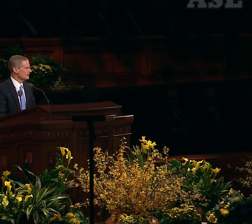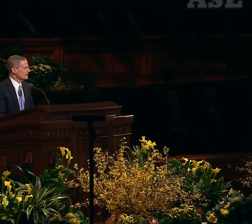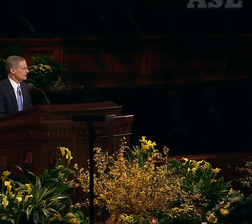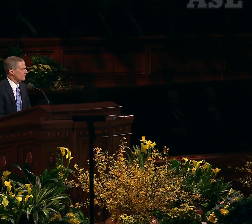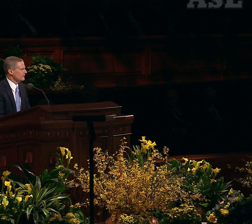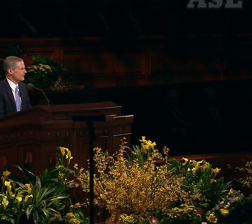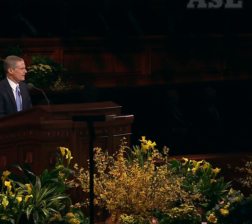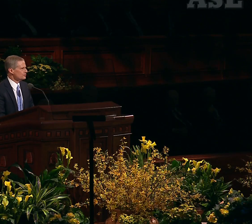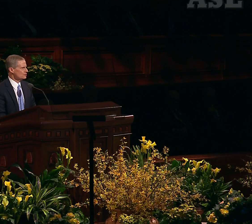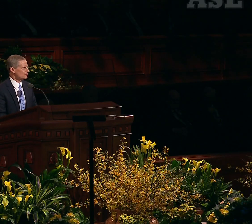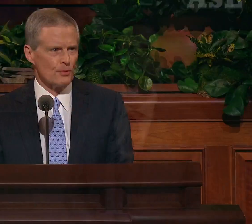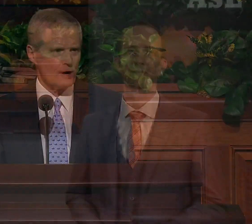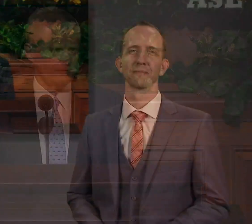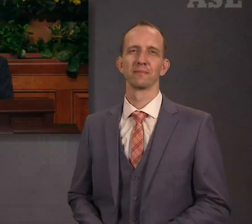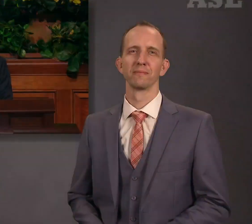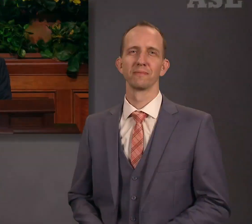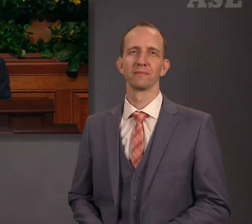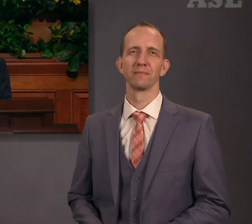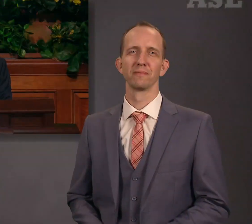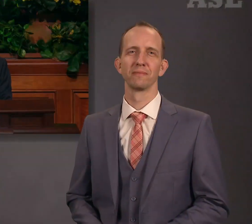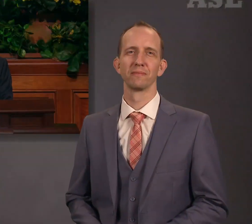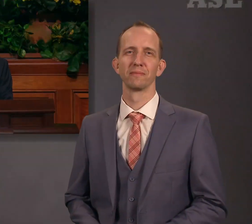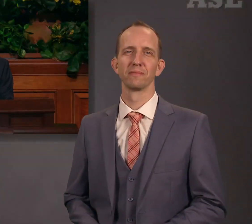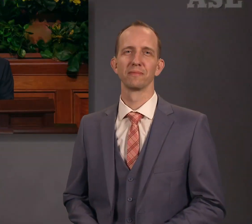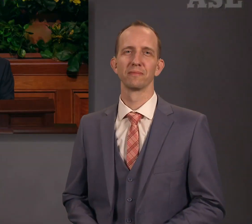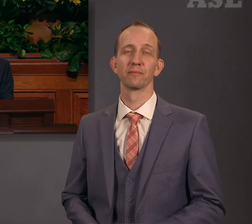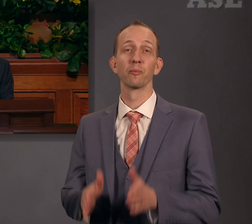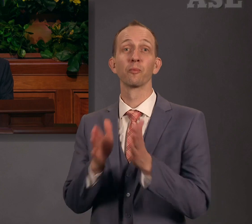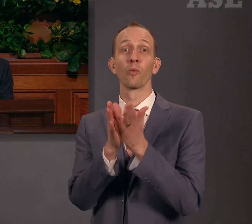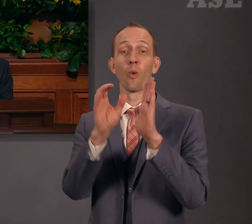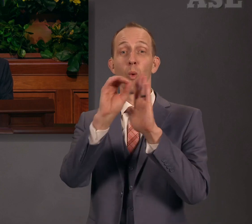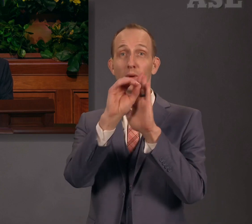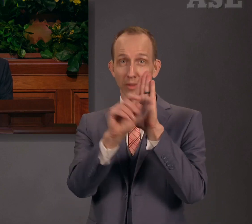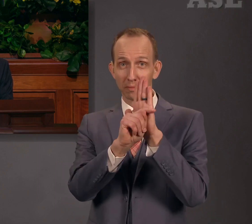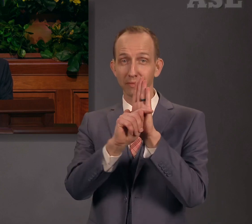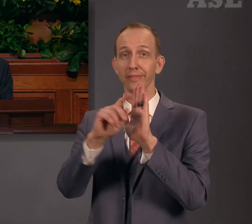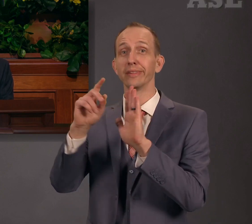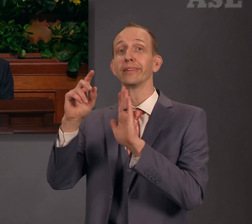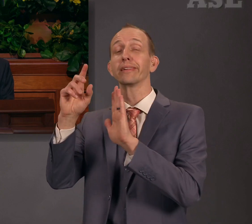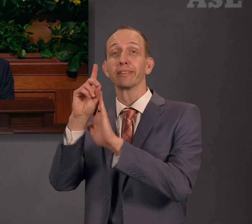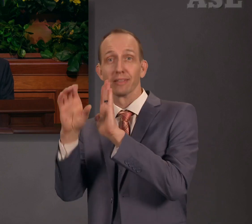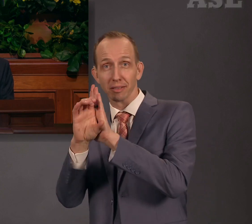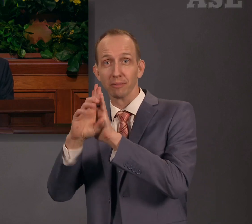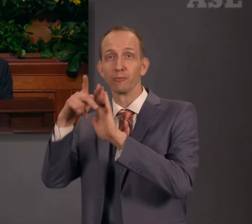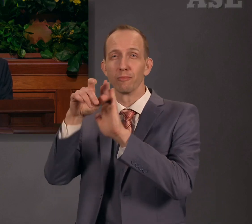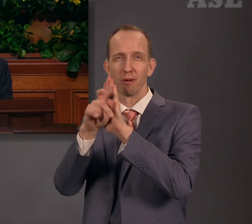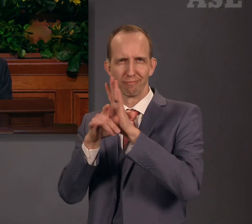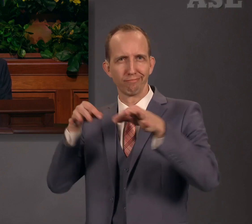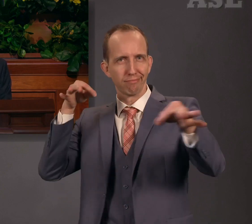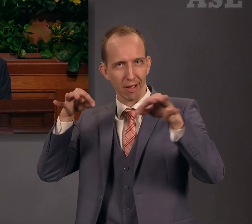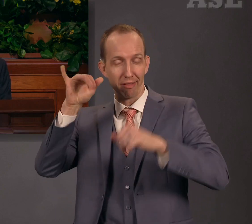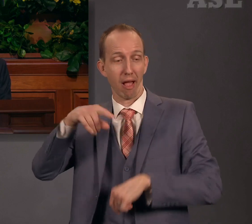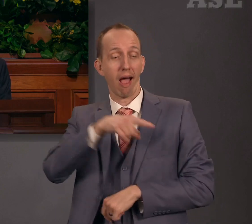The ancient prophet Enoch, described in the Old Testament, the Doctrine and Covenants, and the Pearl of Great Price,